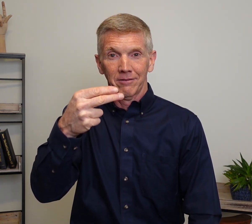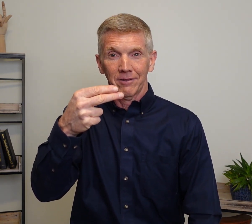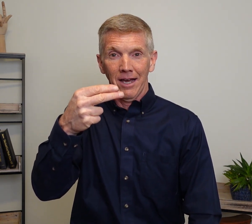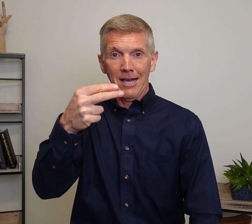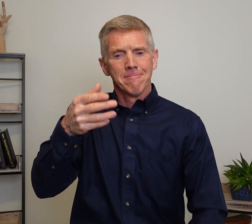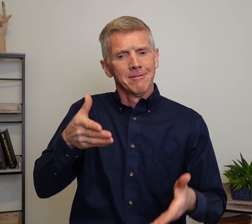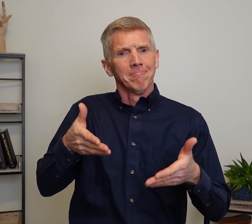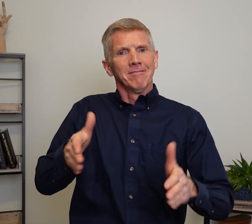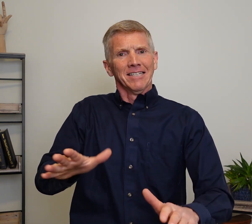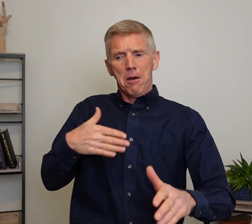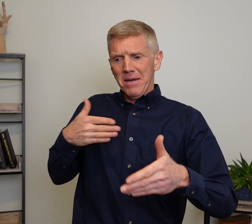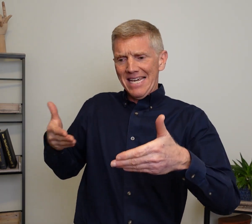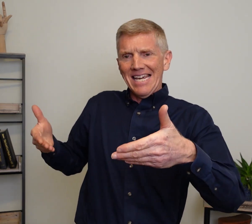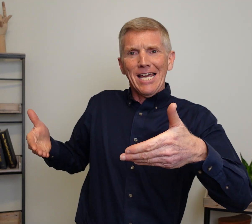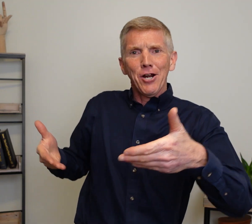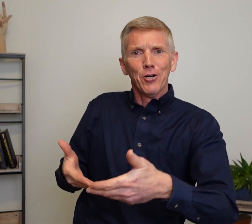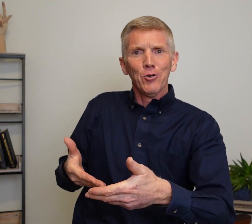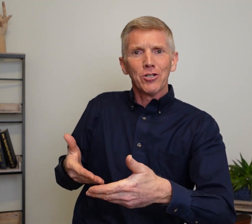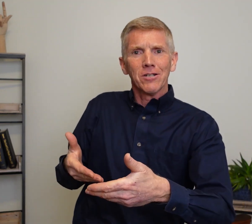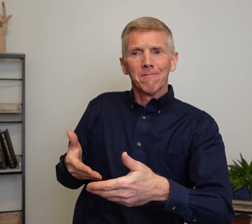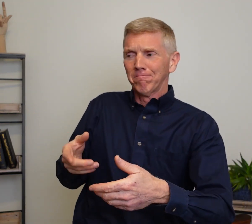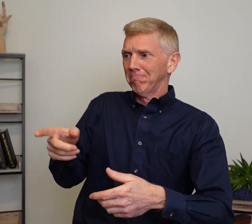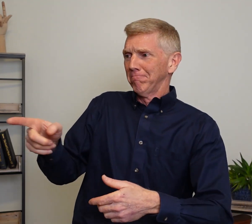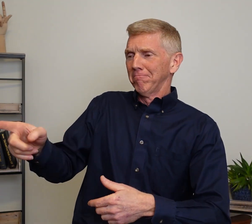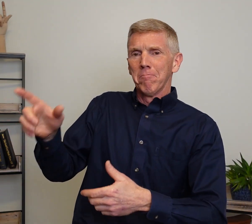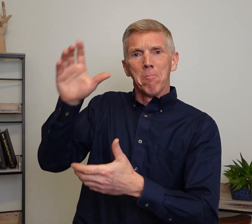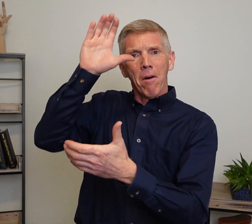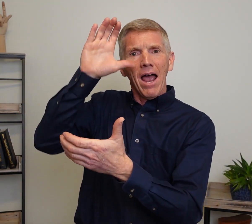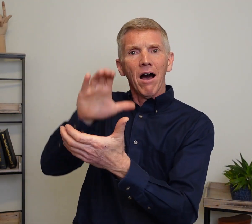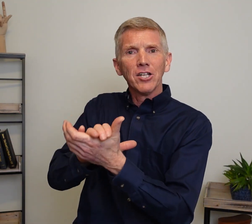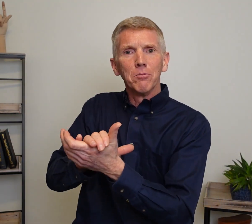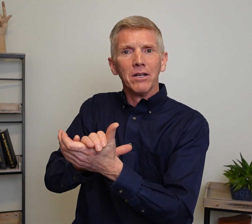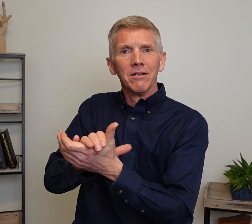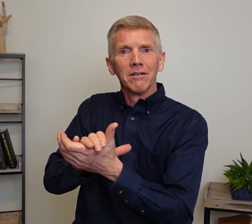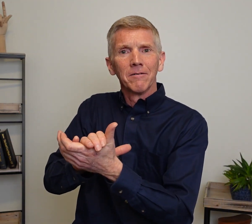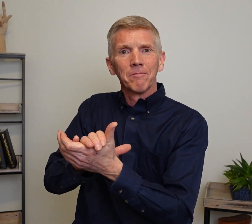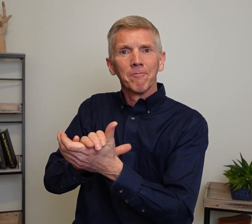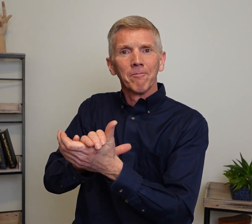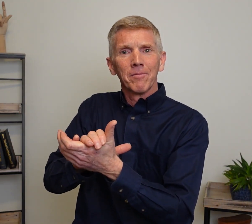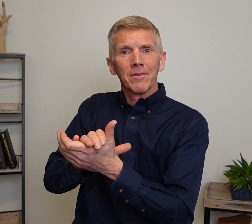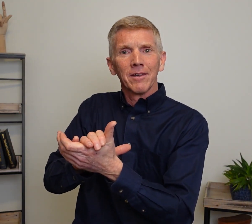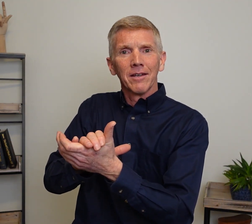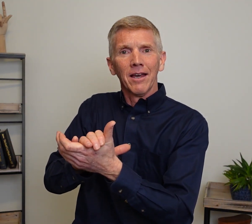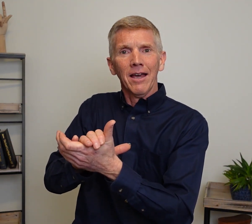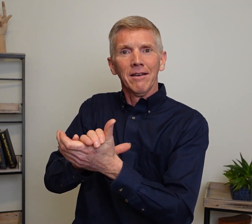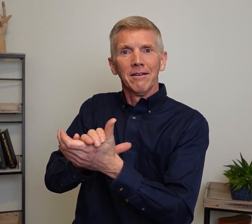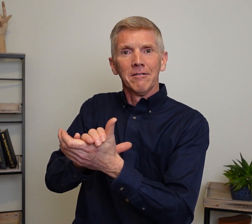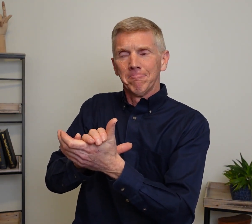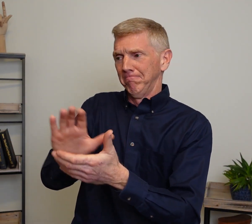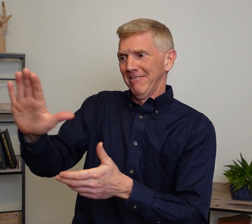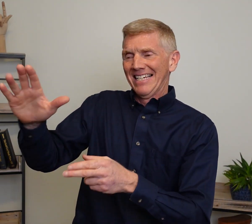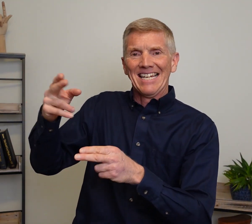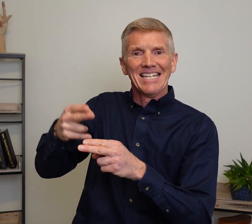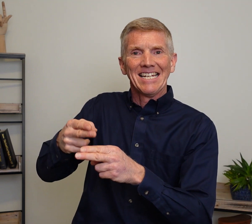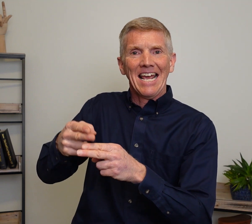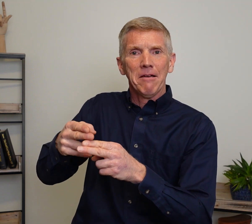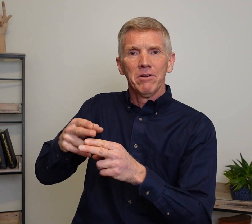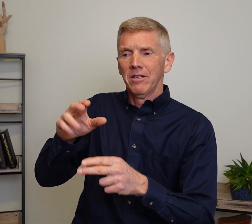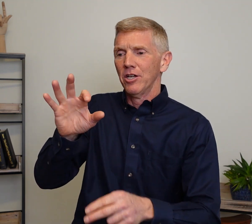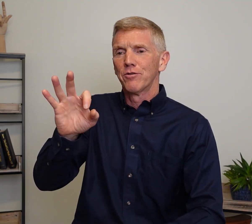Okay. Let me introduce. My. Husband. Okay. His name. Is.